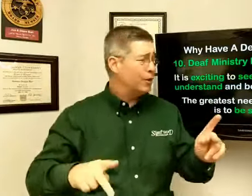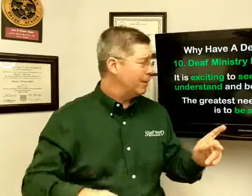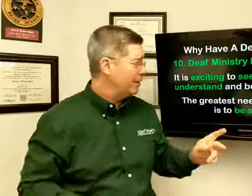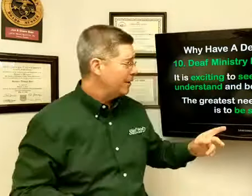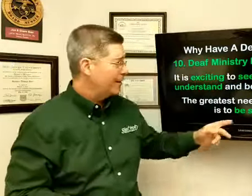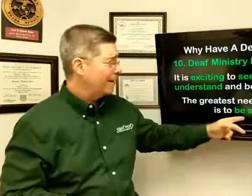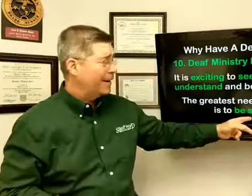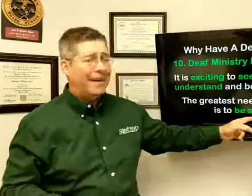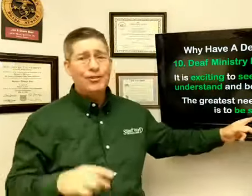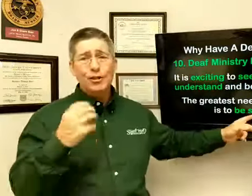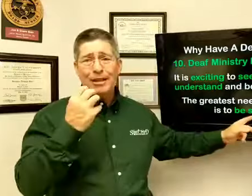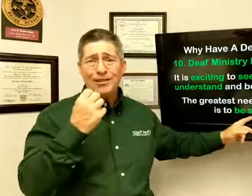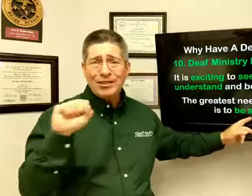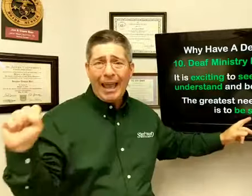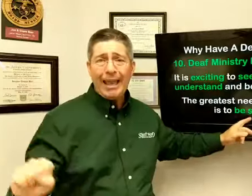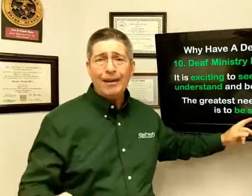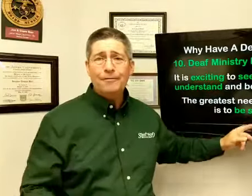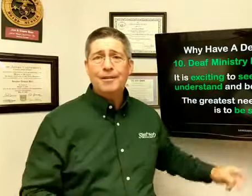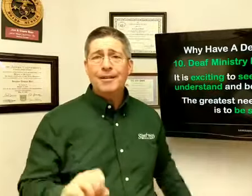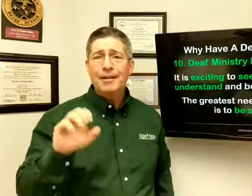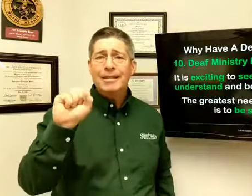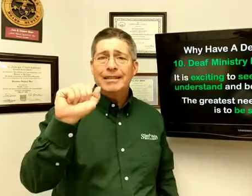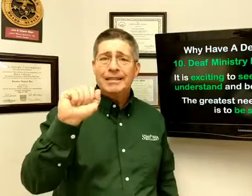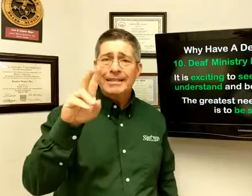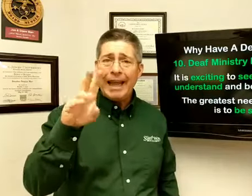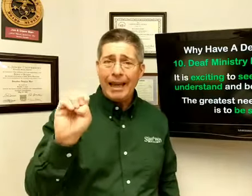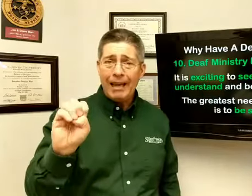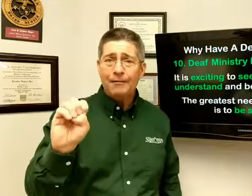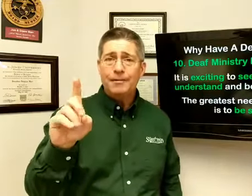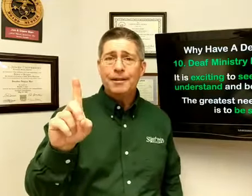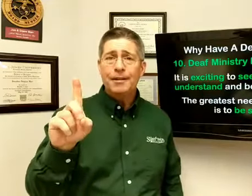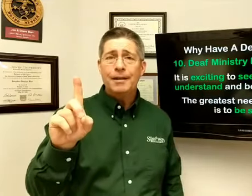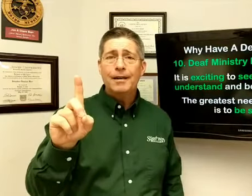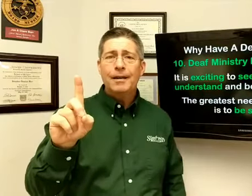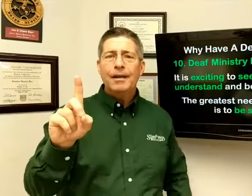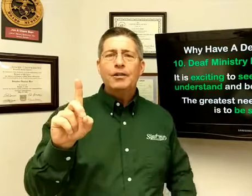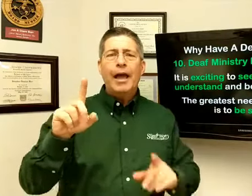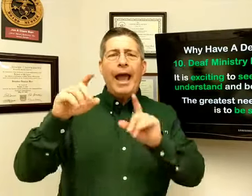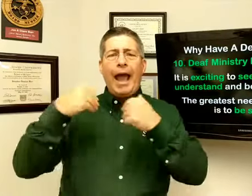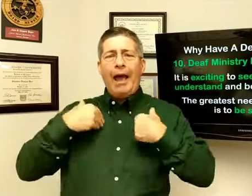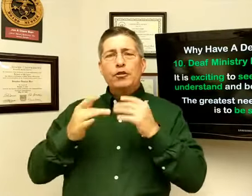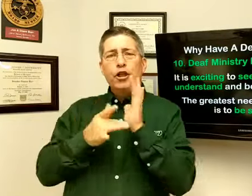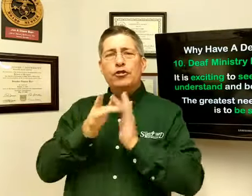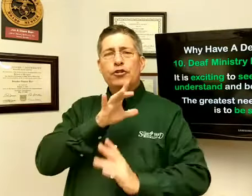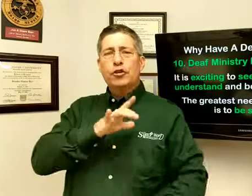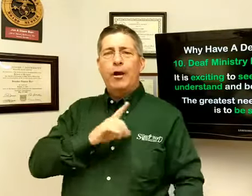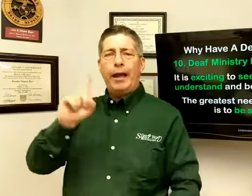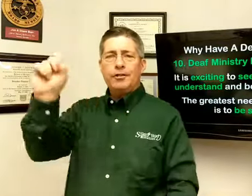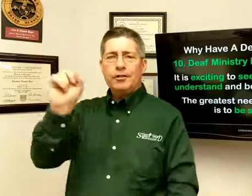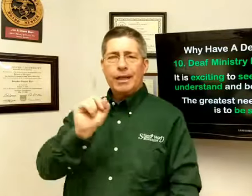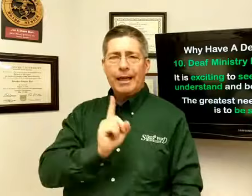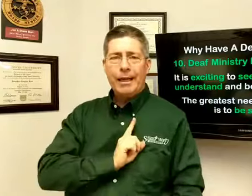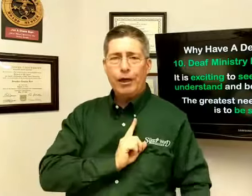is to be saved. Saved. To have Jesus Christ here.